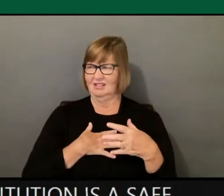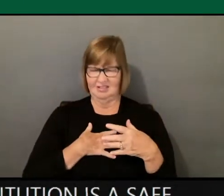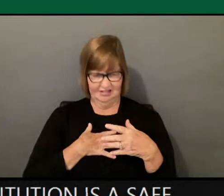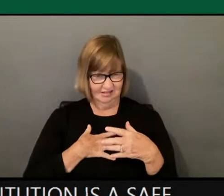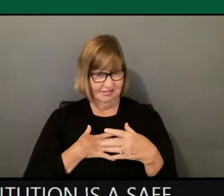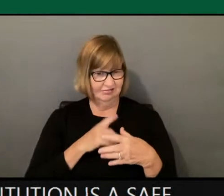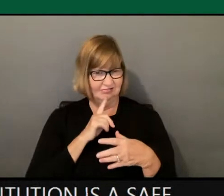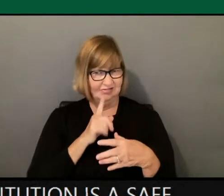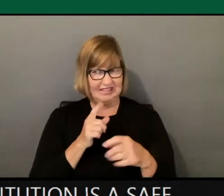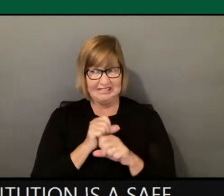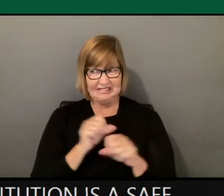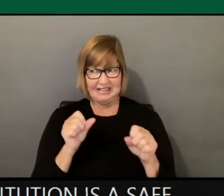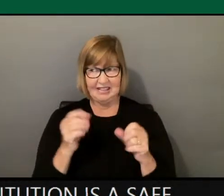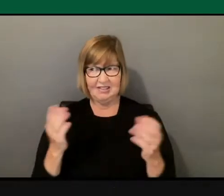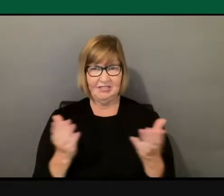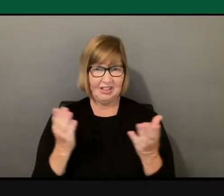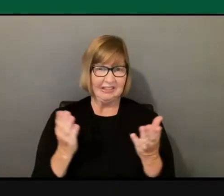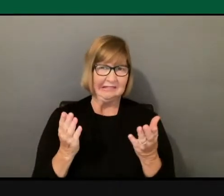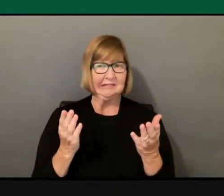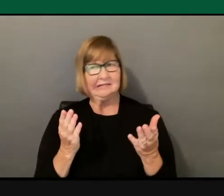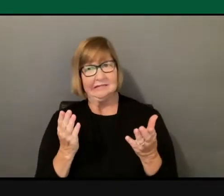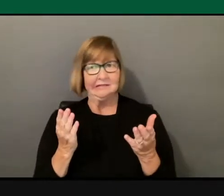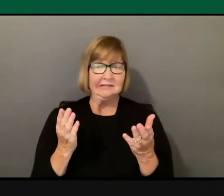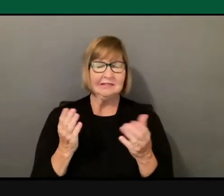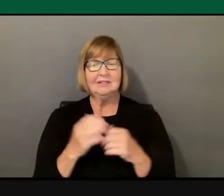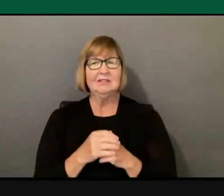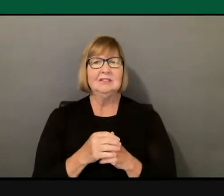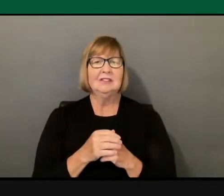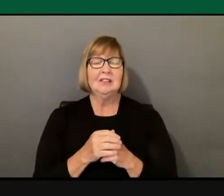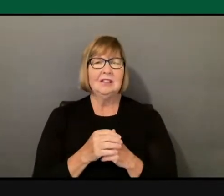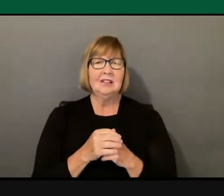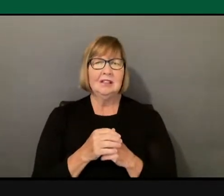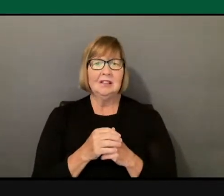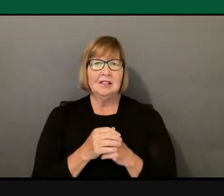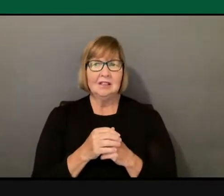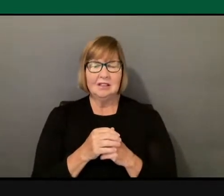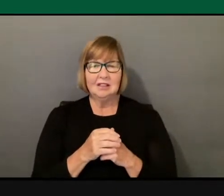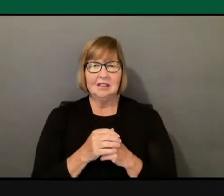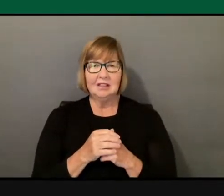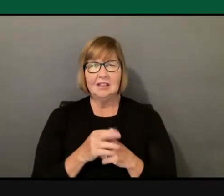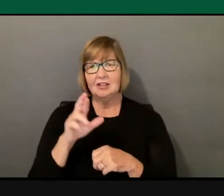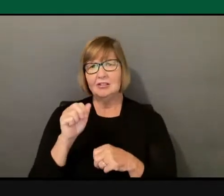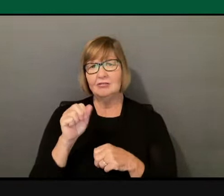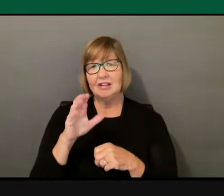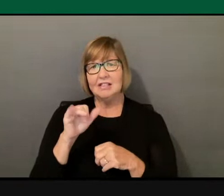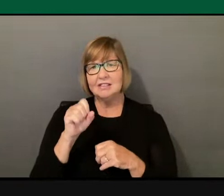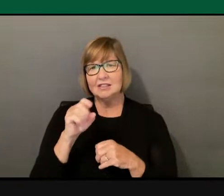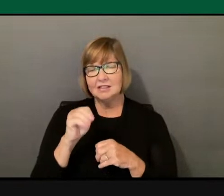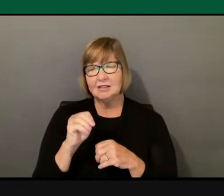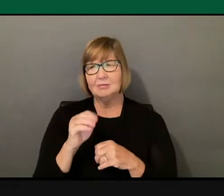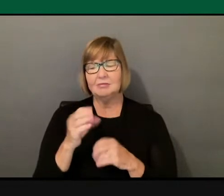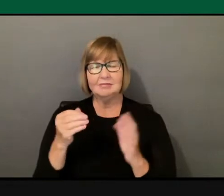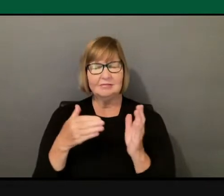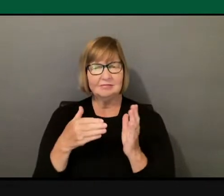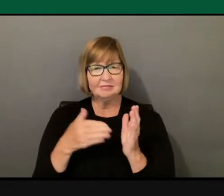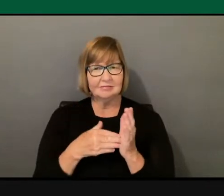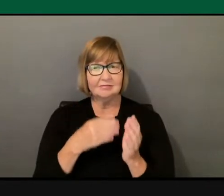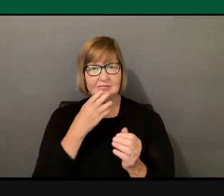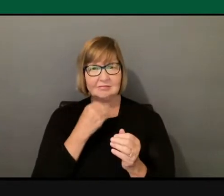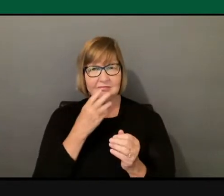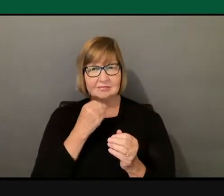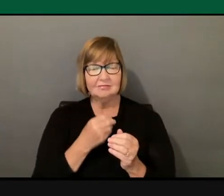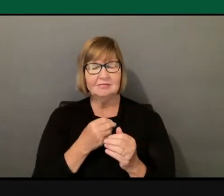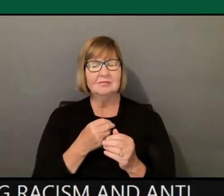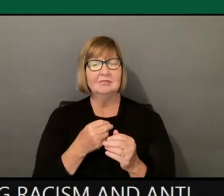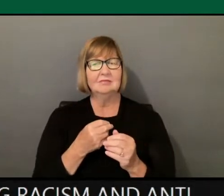here. And with the question regarding racism and anti-Semitism, I definitely think that students understand what